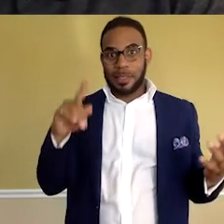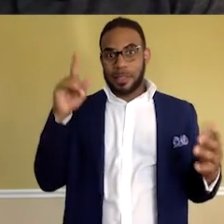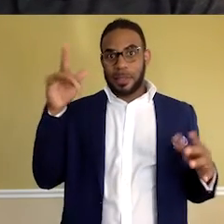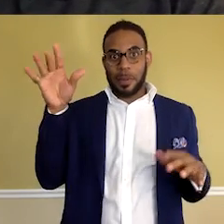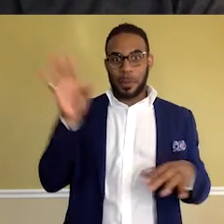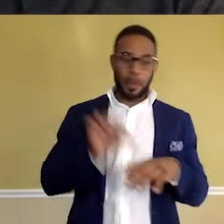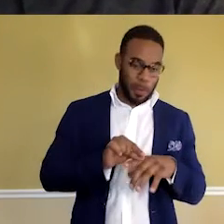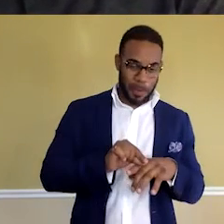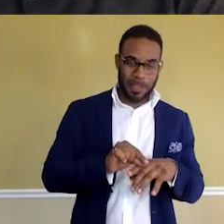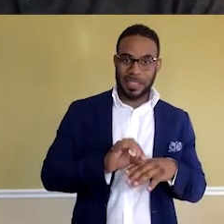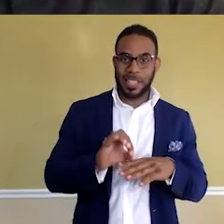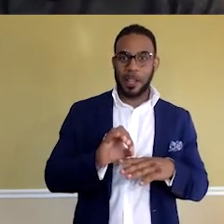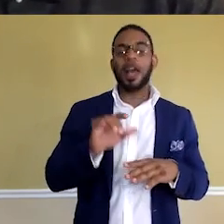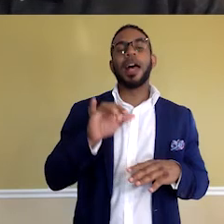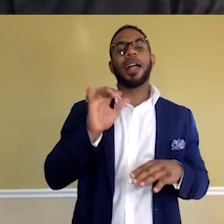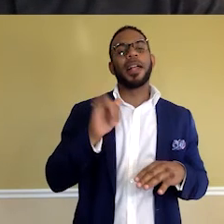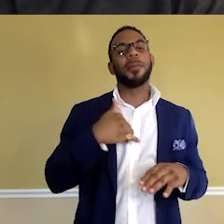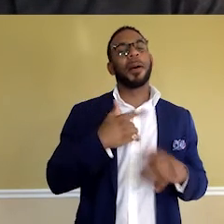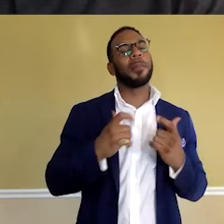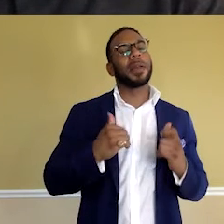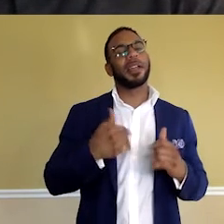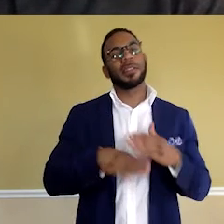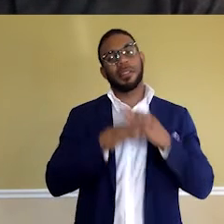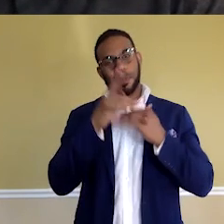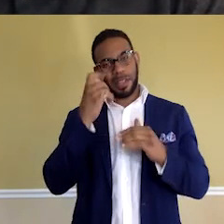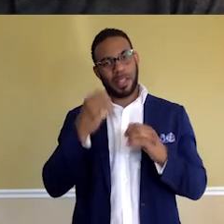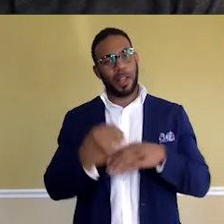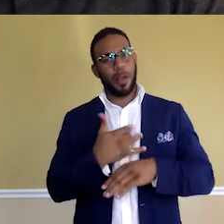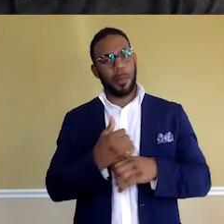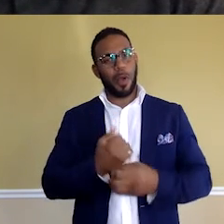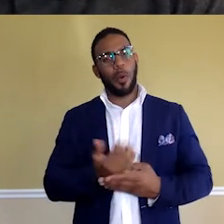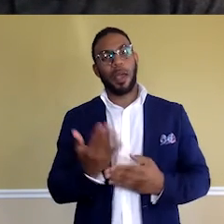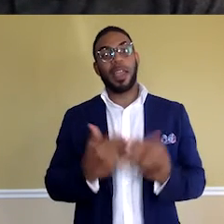So that was one of my biggest hurdles because it caused me to waste even more time.